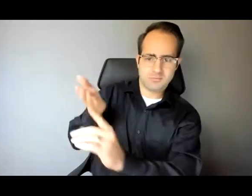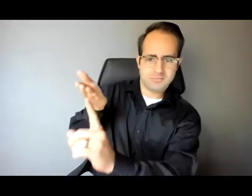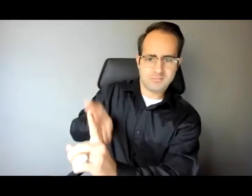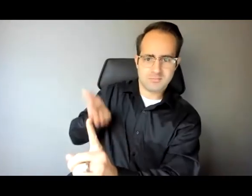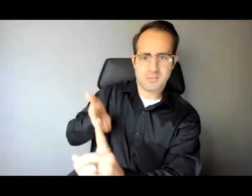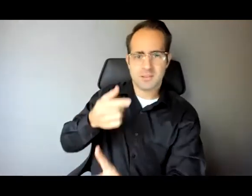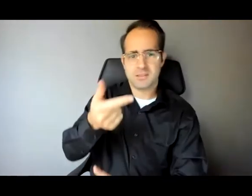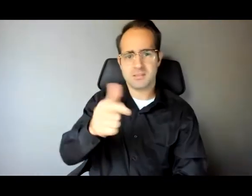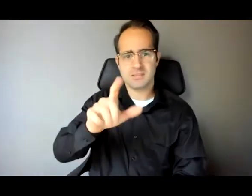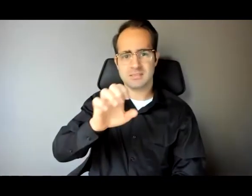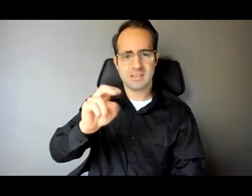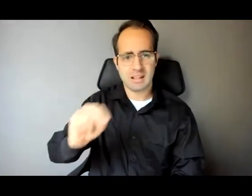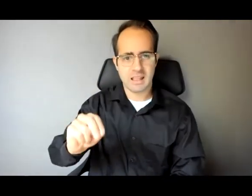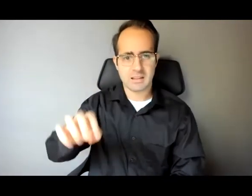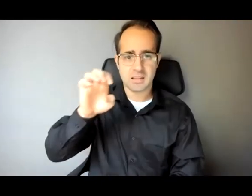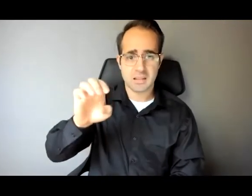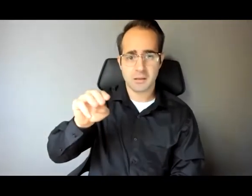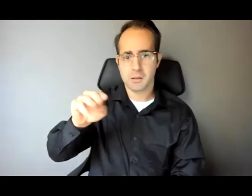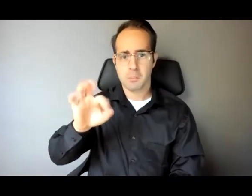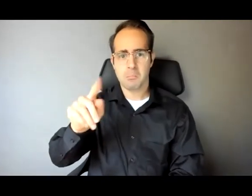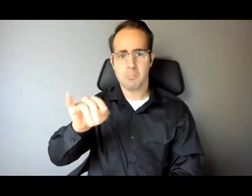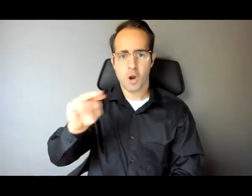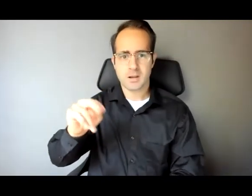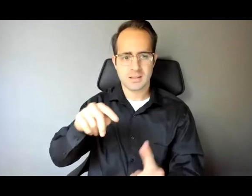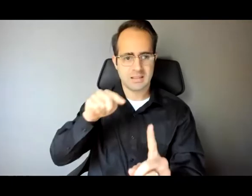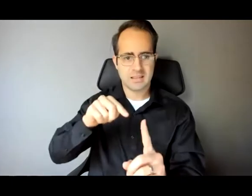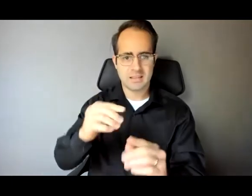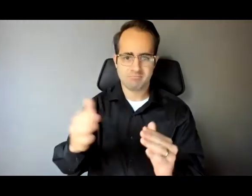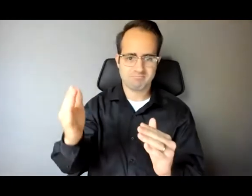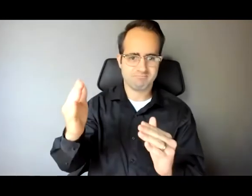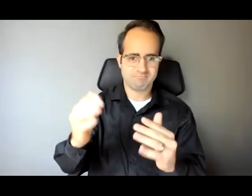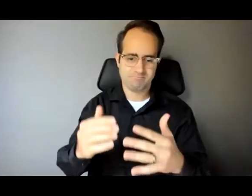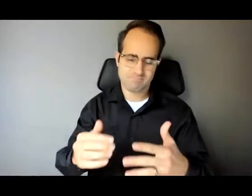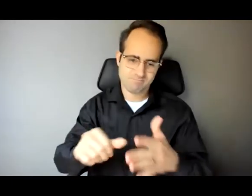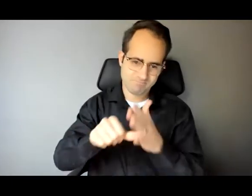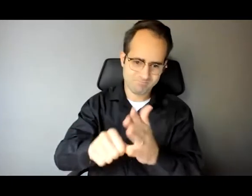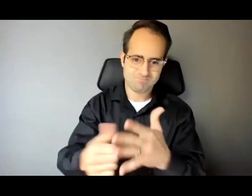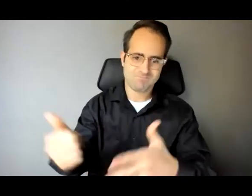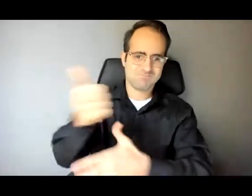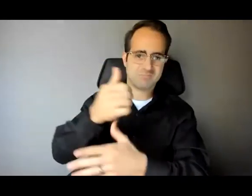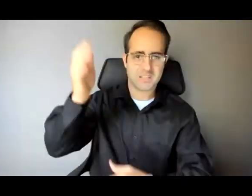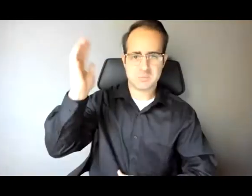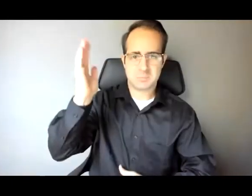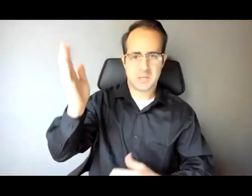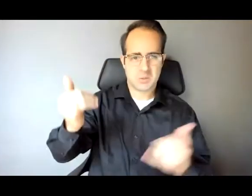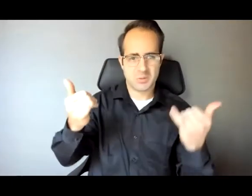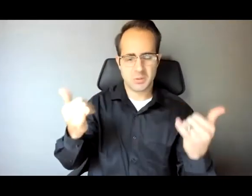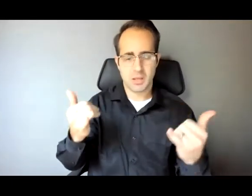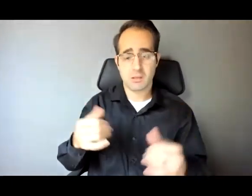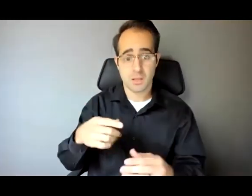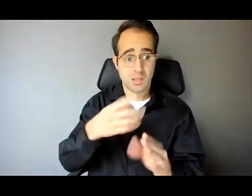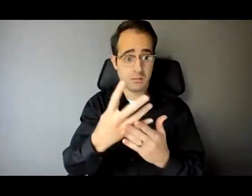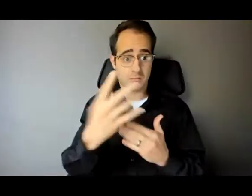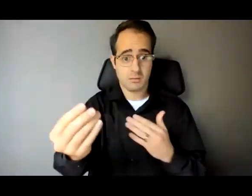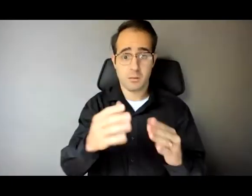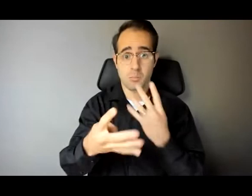keynote speaker for today. After exiting prison in New York State, Glenn E. Martin founded and directed a